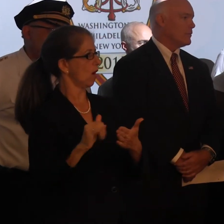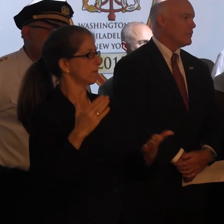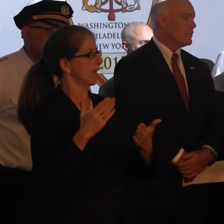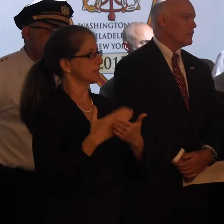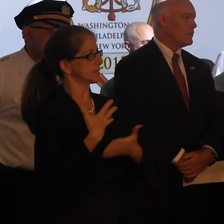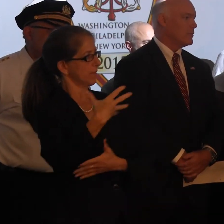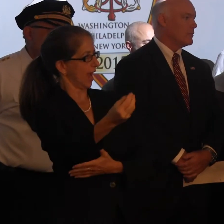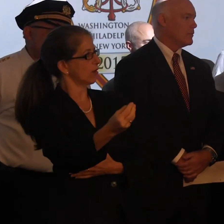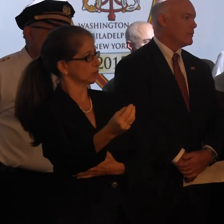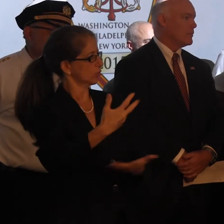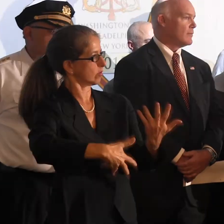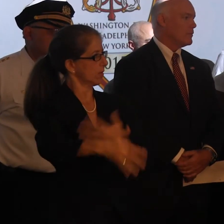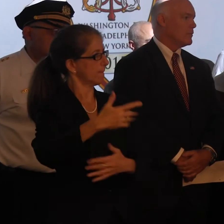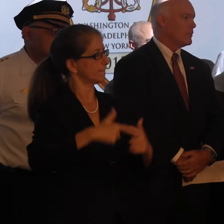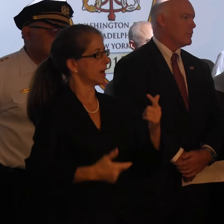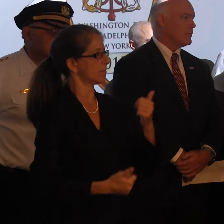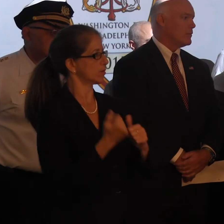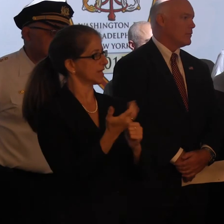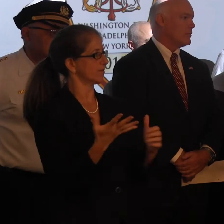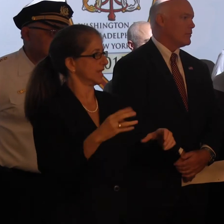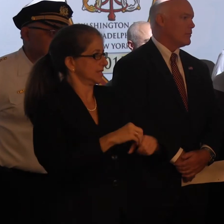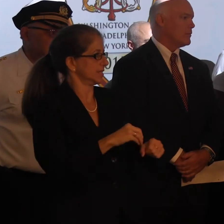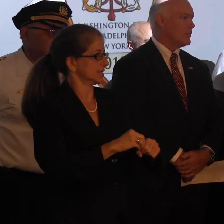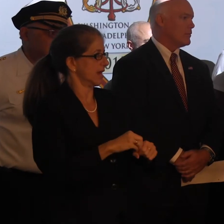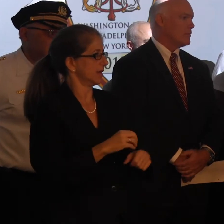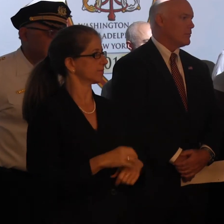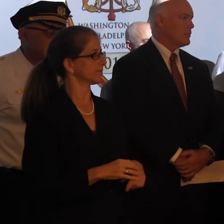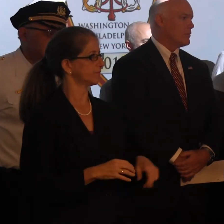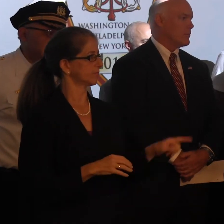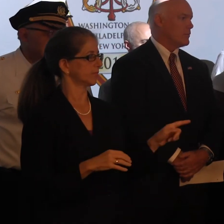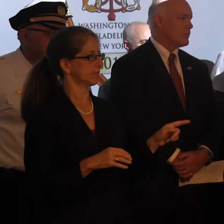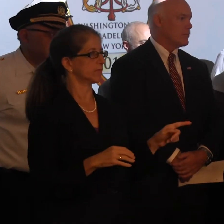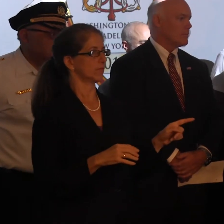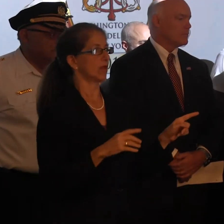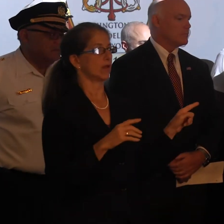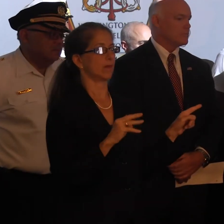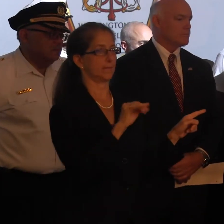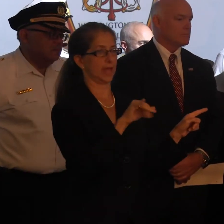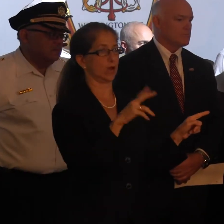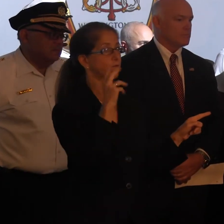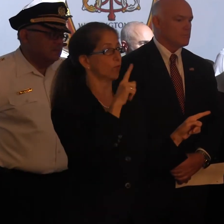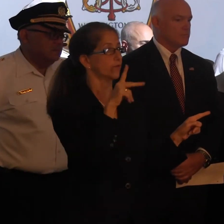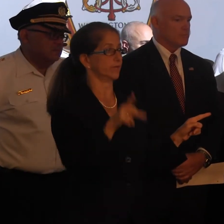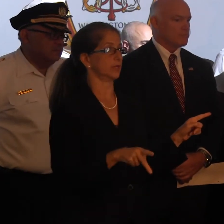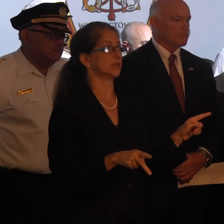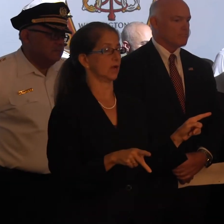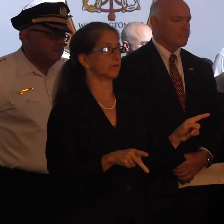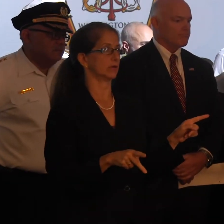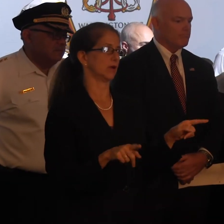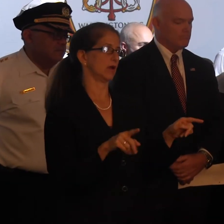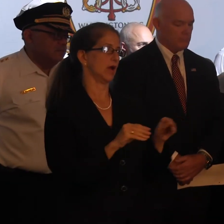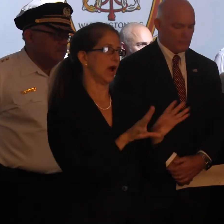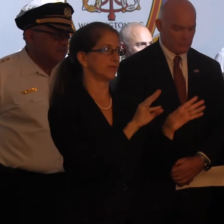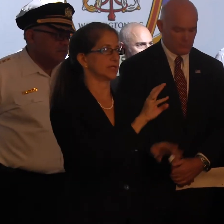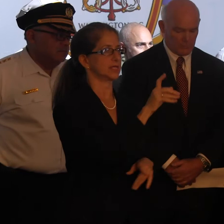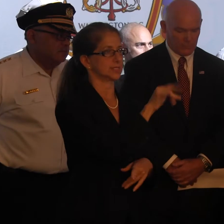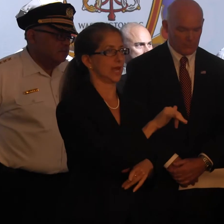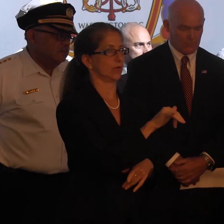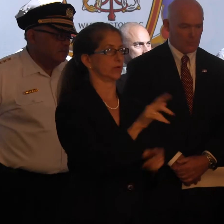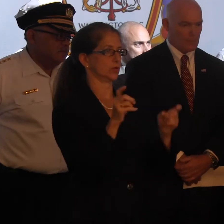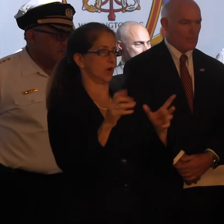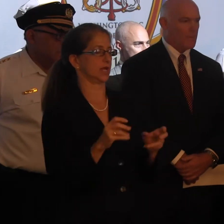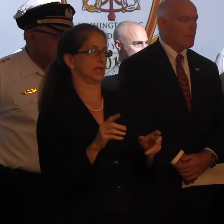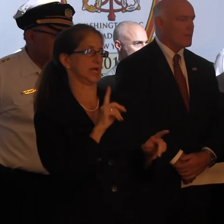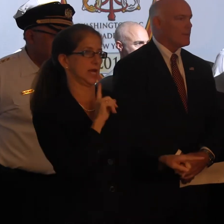may be some outdoor movement, but mostly everything's contained inside. Right. So on the Philadelphia part of this, and obviously the Secretary and the Director can answer for their